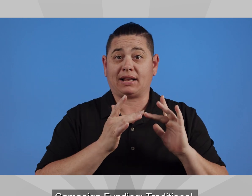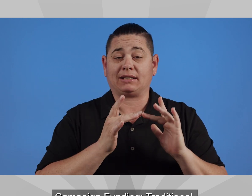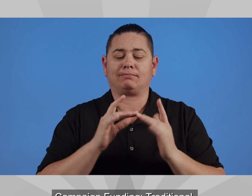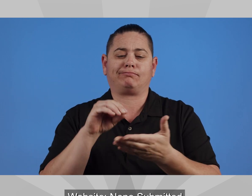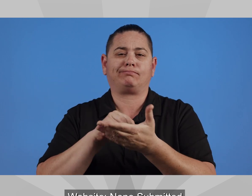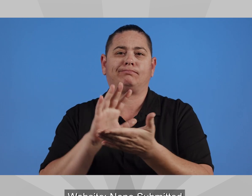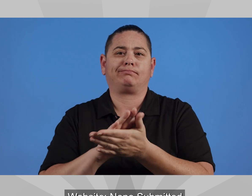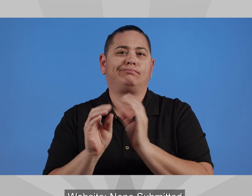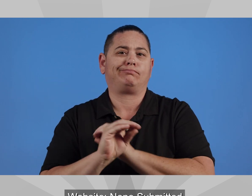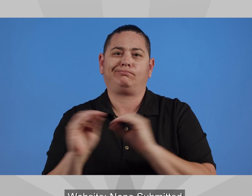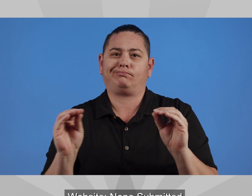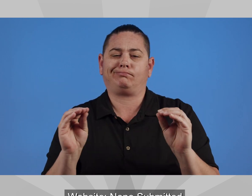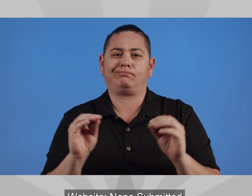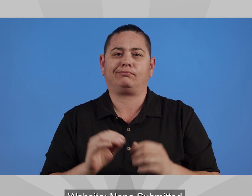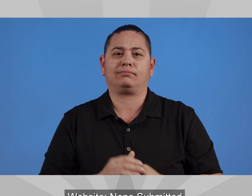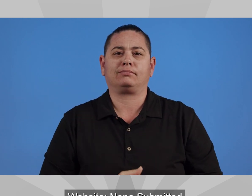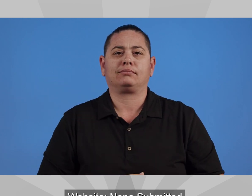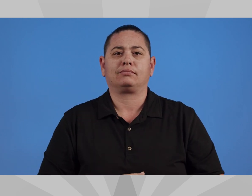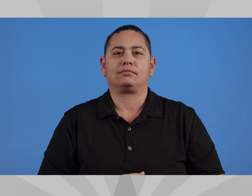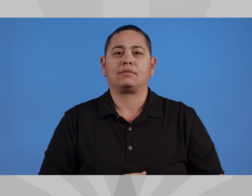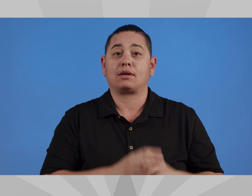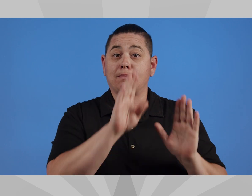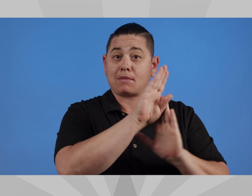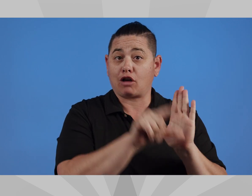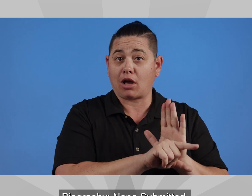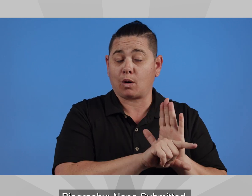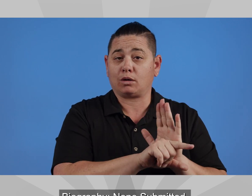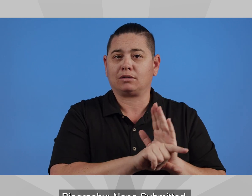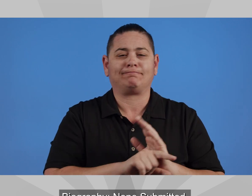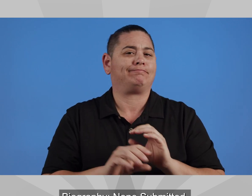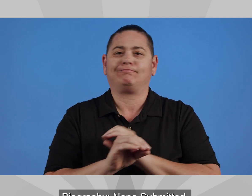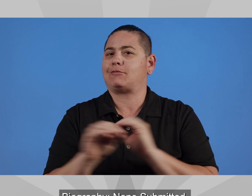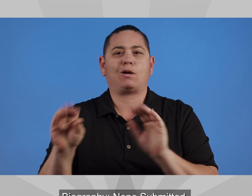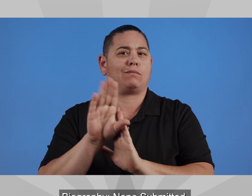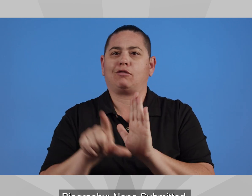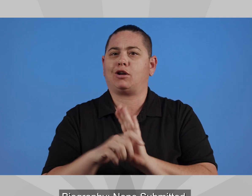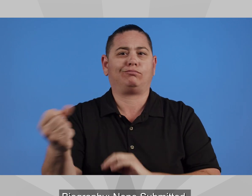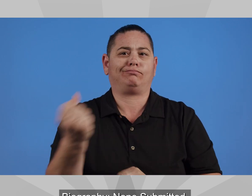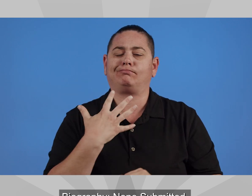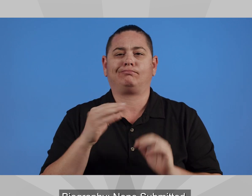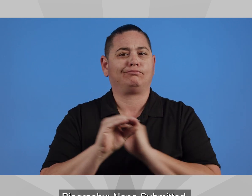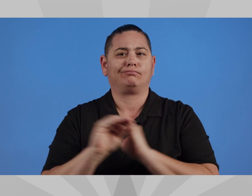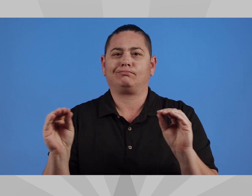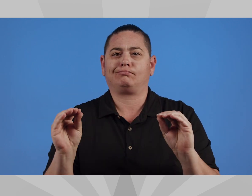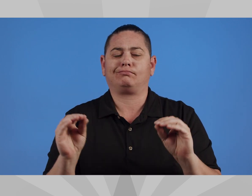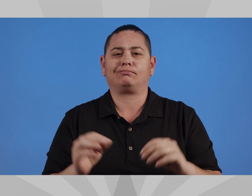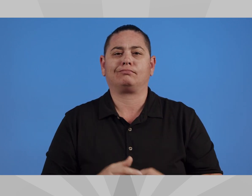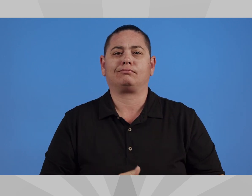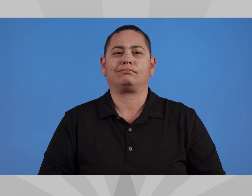Website None Submitted Biography None Submitted